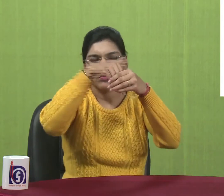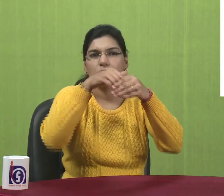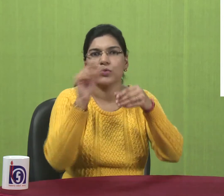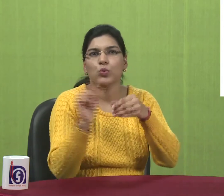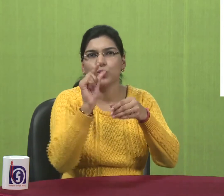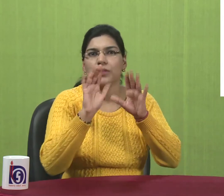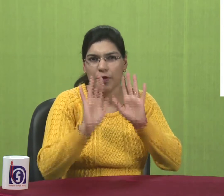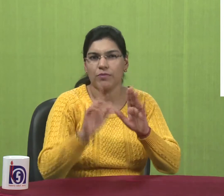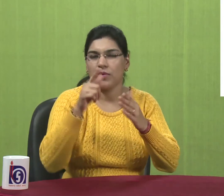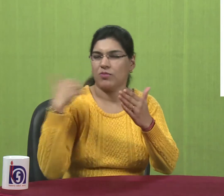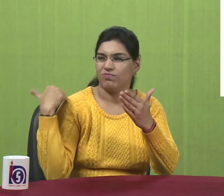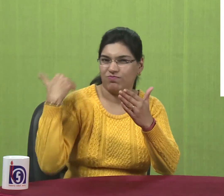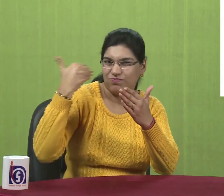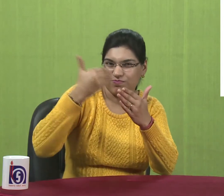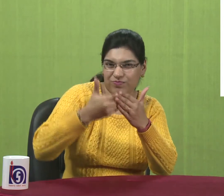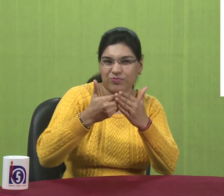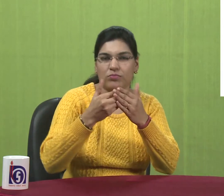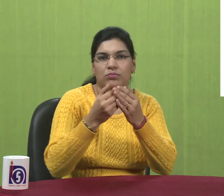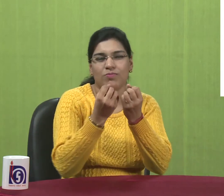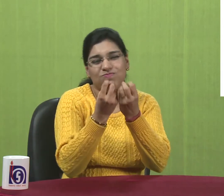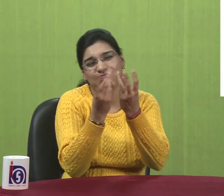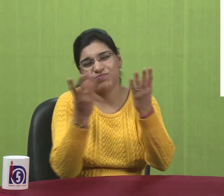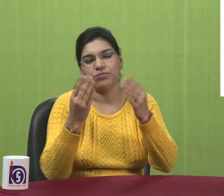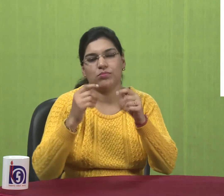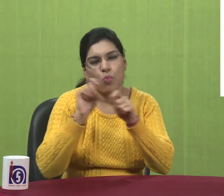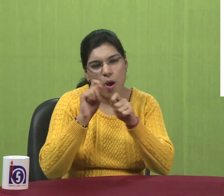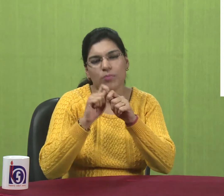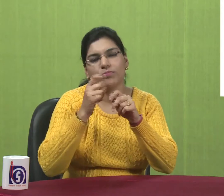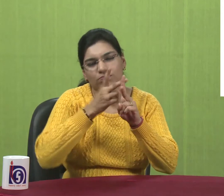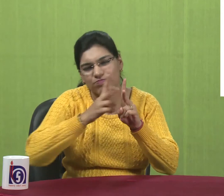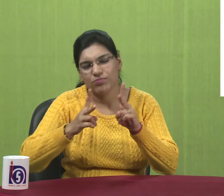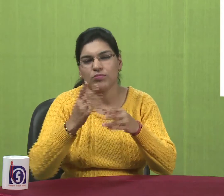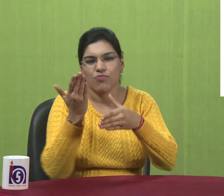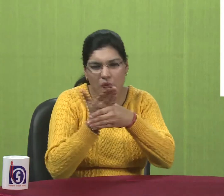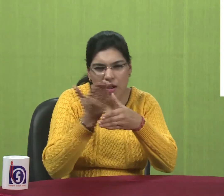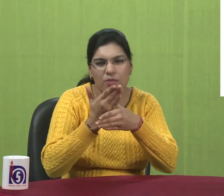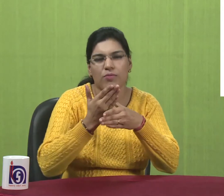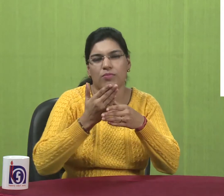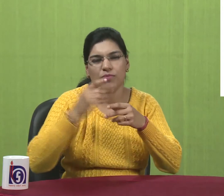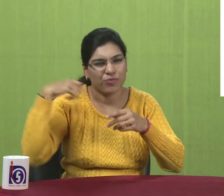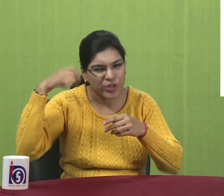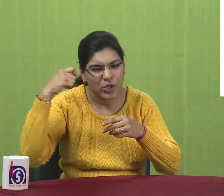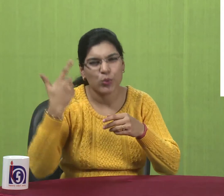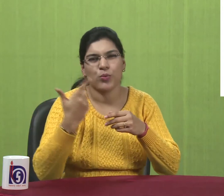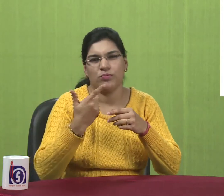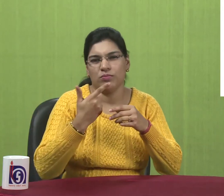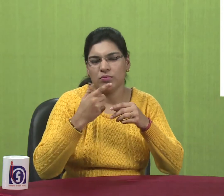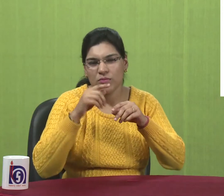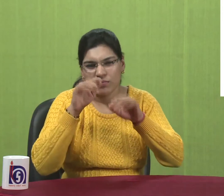Let us learn. What is file management. windows R. So file management. In windows. Can be